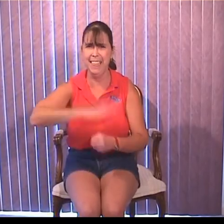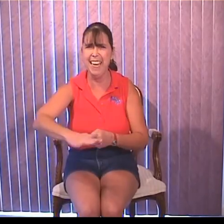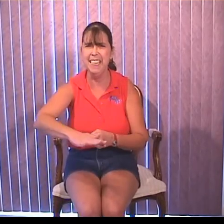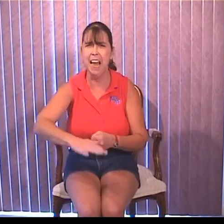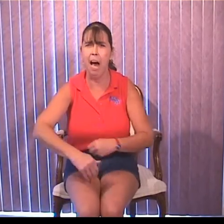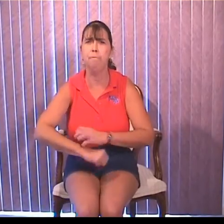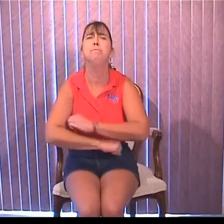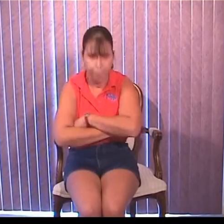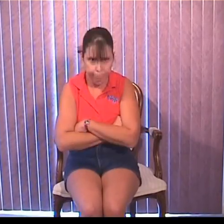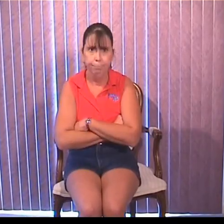enough.